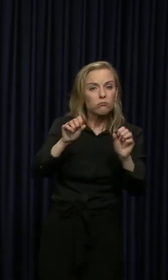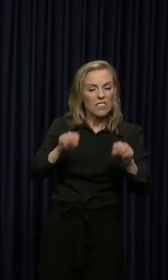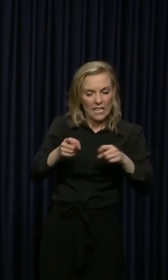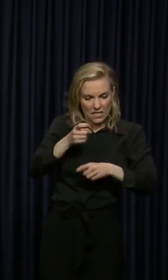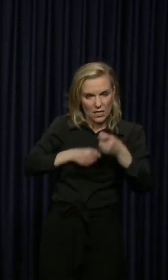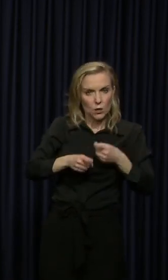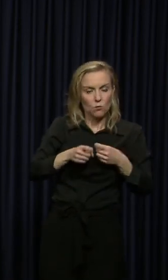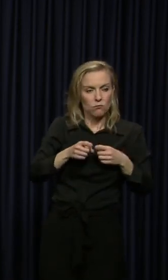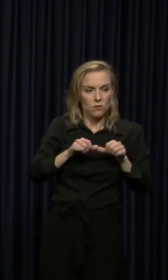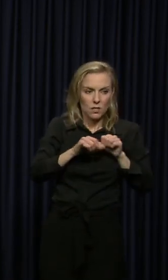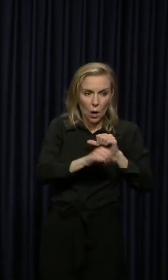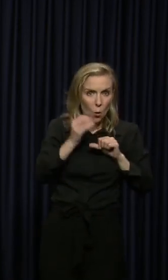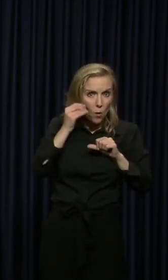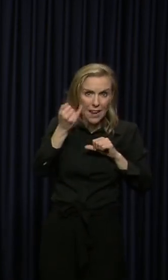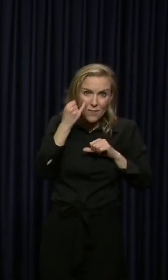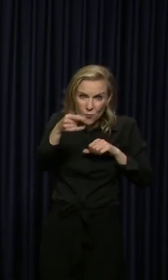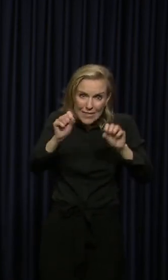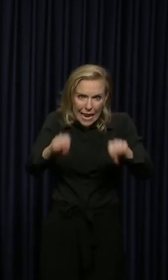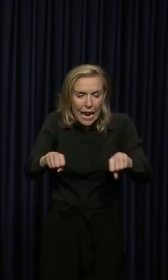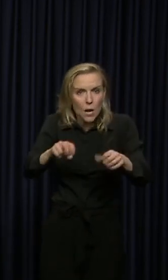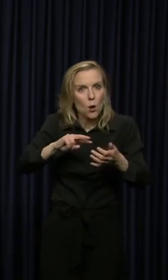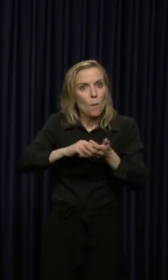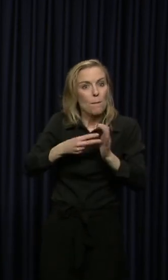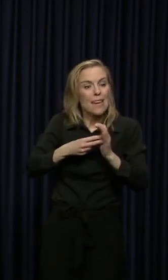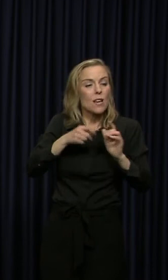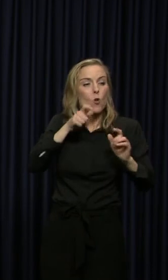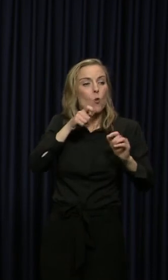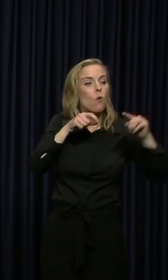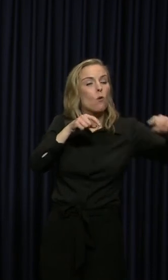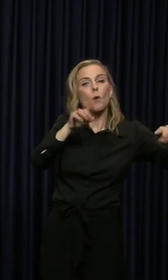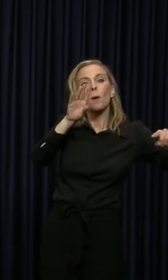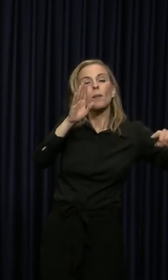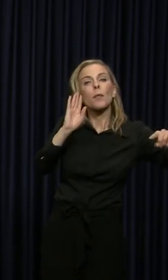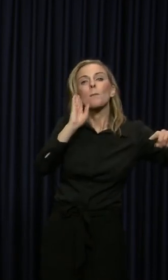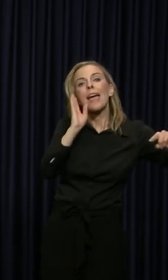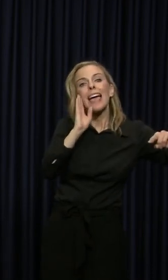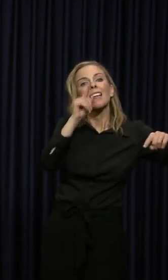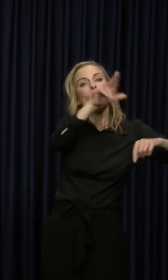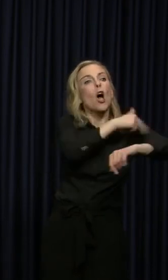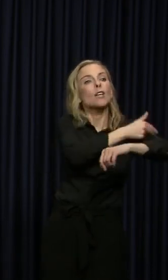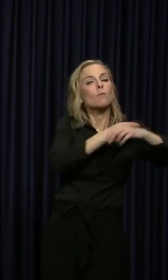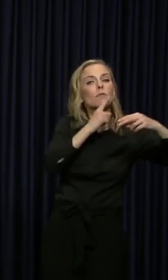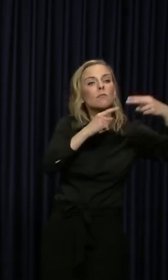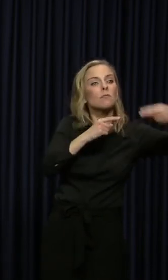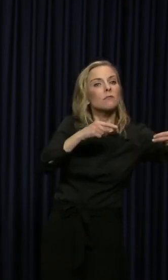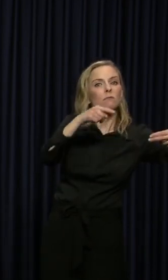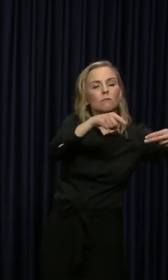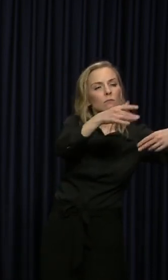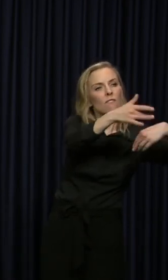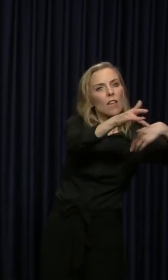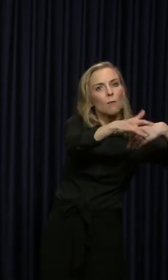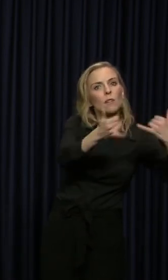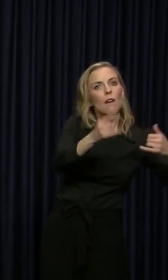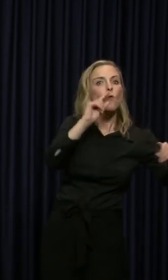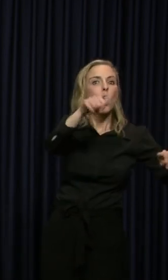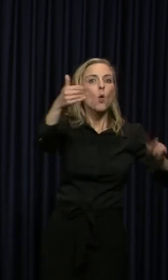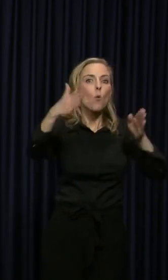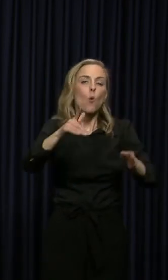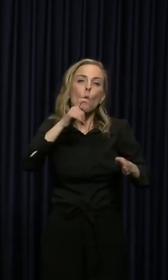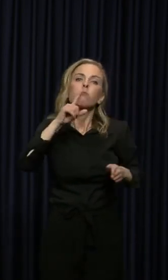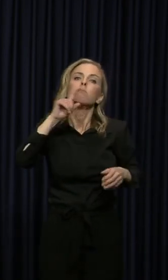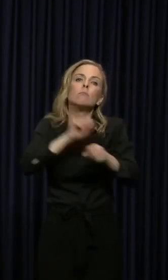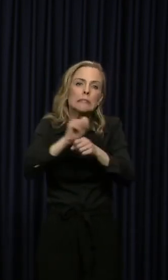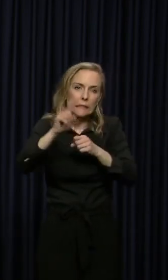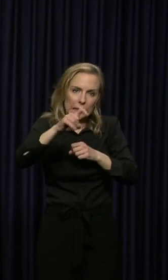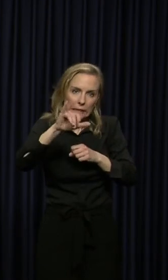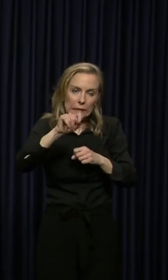deal with this at home, you're freeing up a bed for somebody who who will desperately need it. And so I want you to view